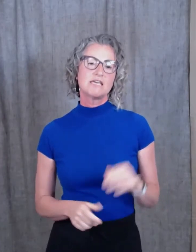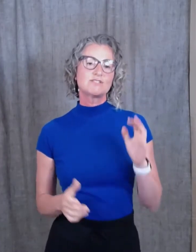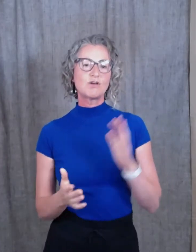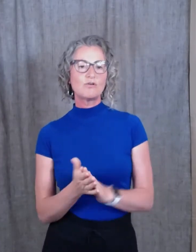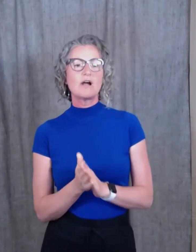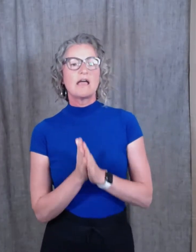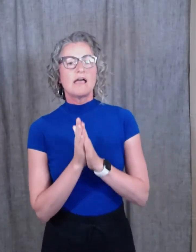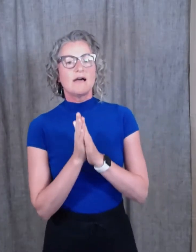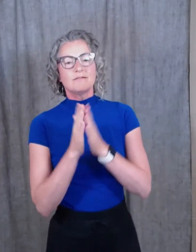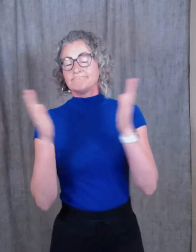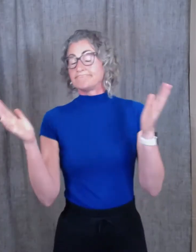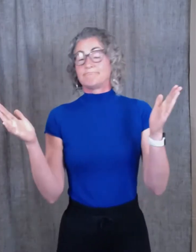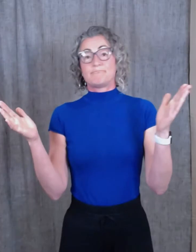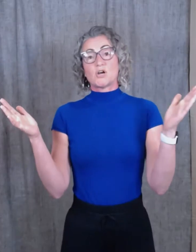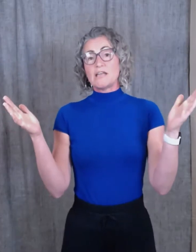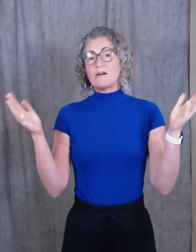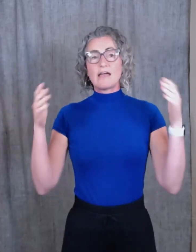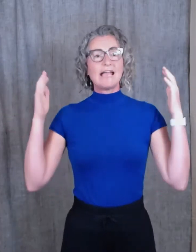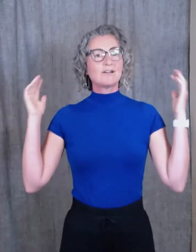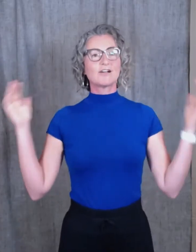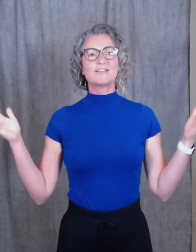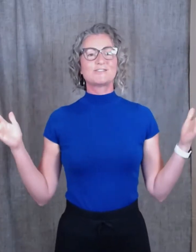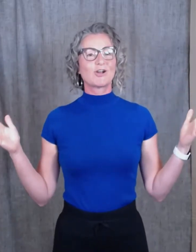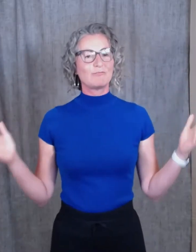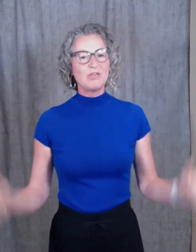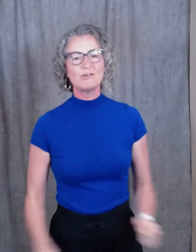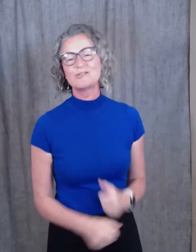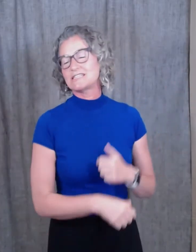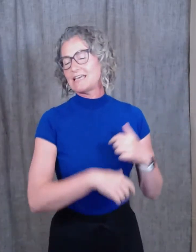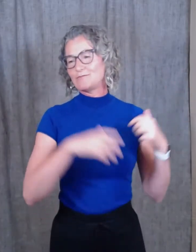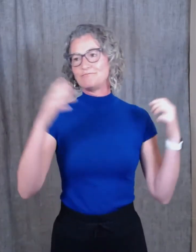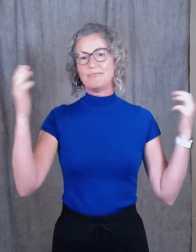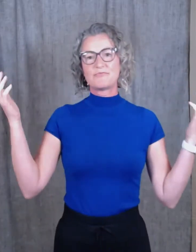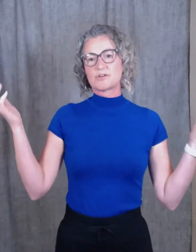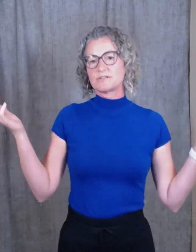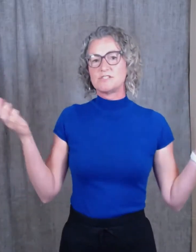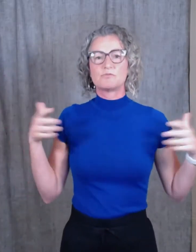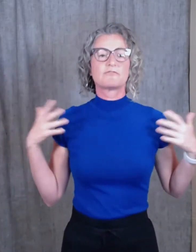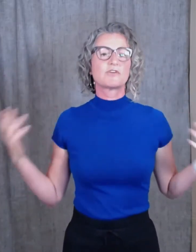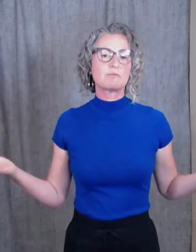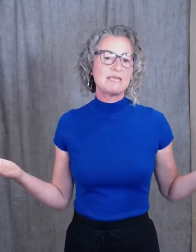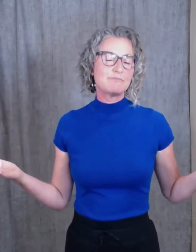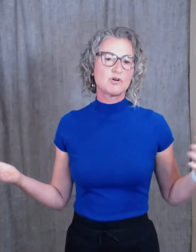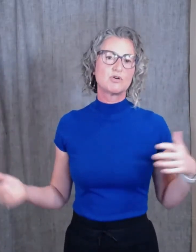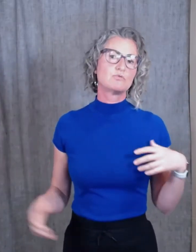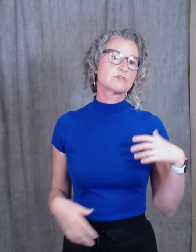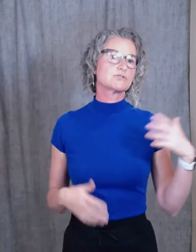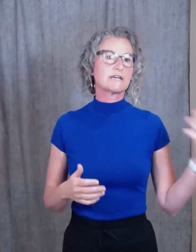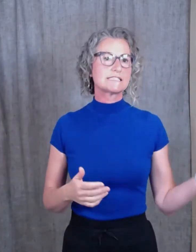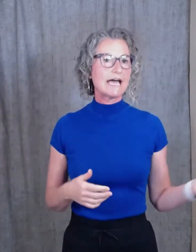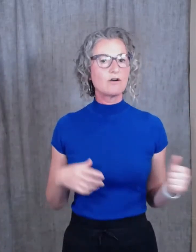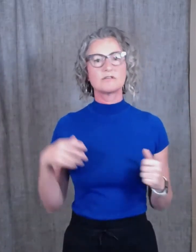So burnout, I'd heard the term used to refer to people who were stressed out and